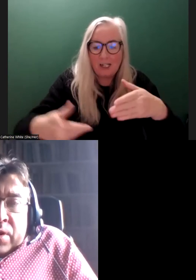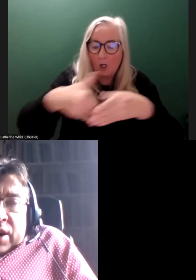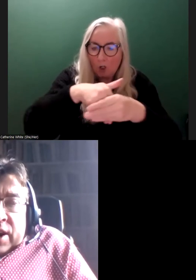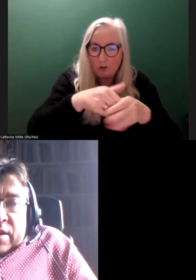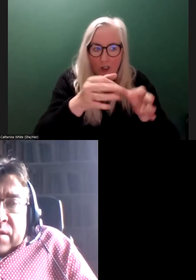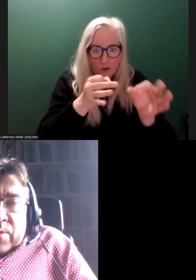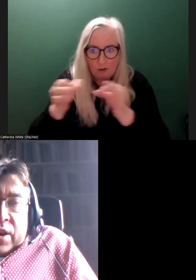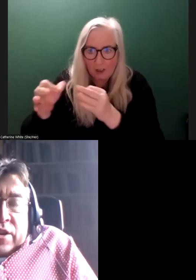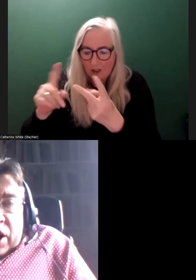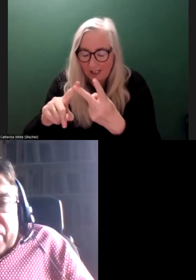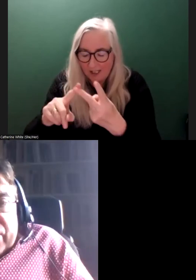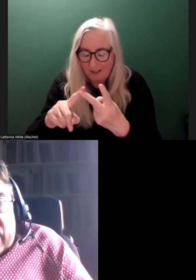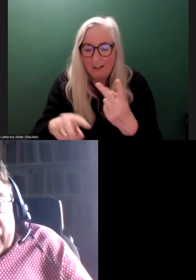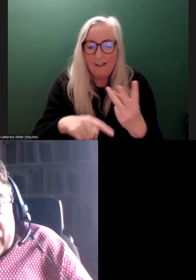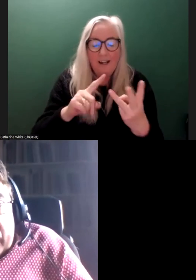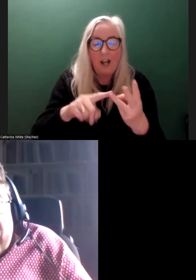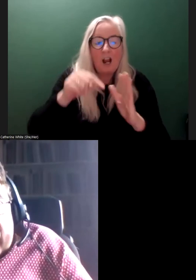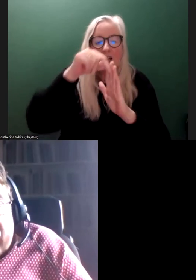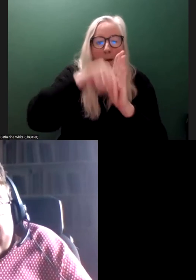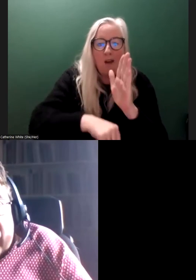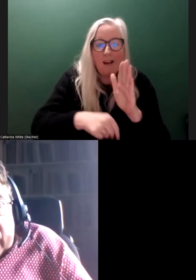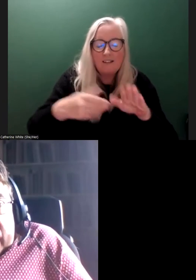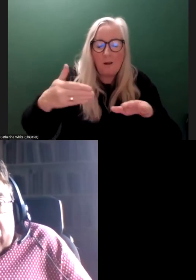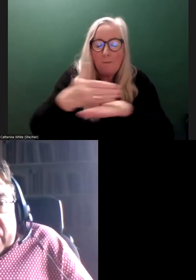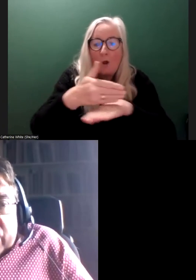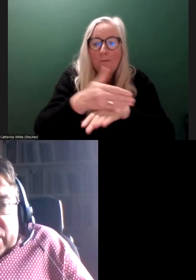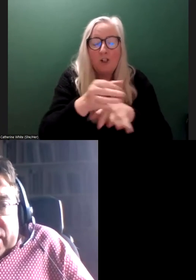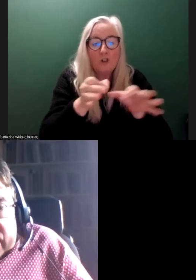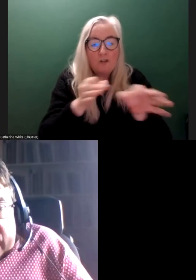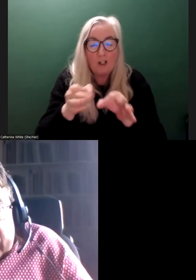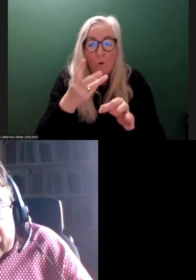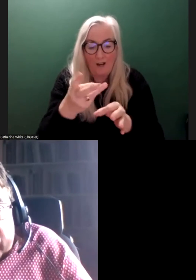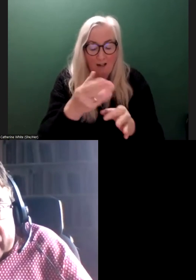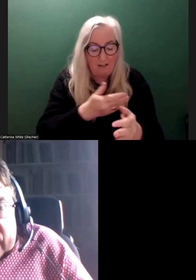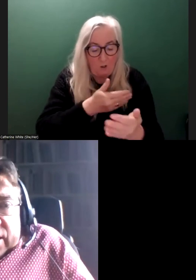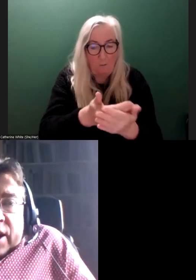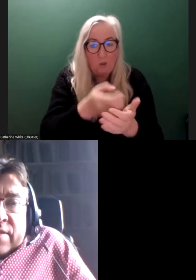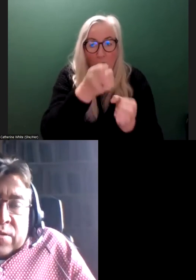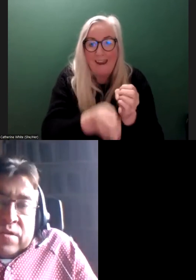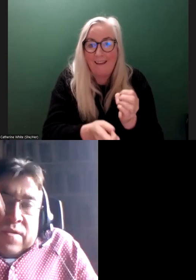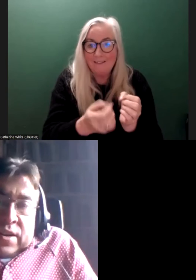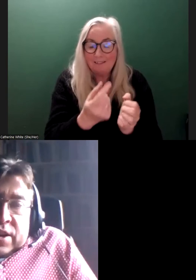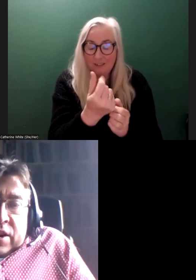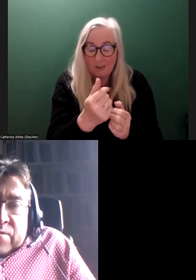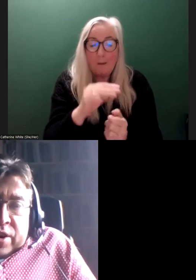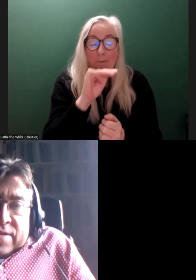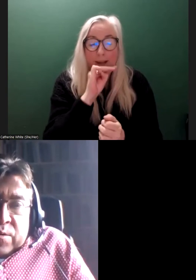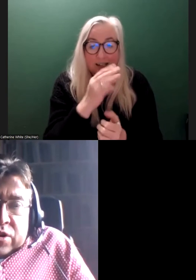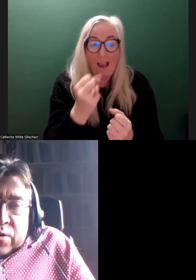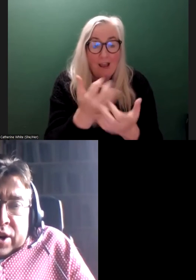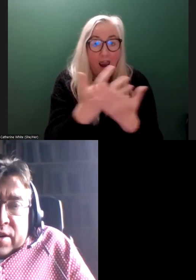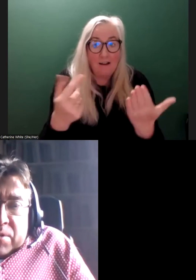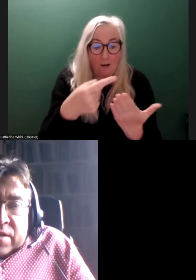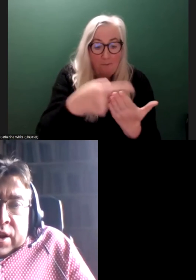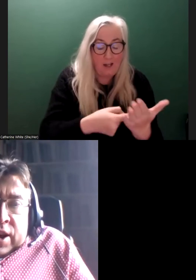to come something on the comprehensive employment strategy, which is coming to an end now as well, of course. So there's a lot of policy